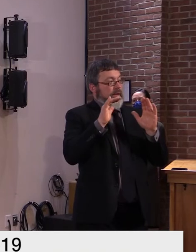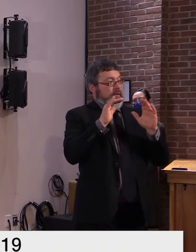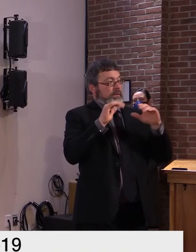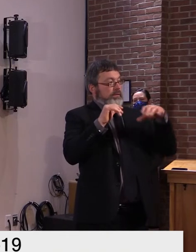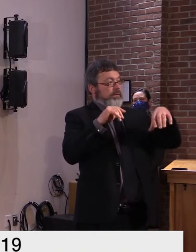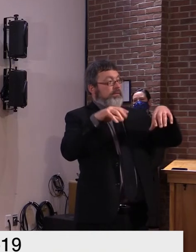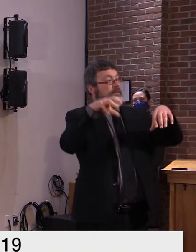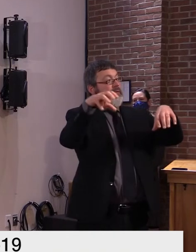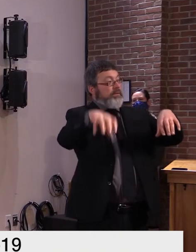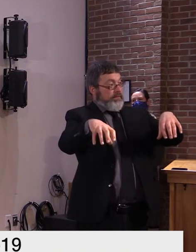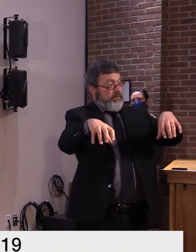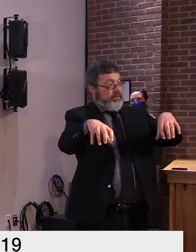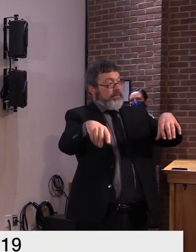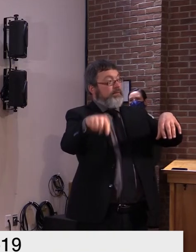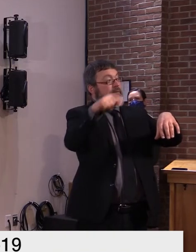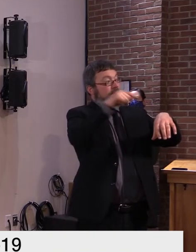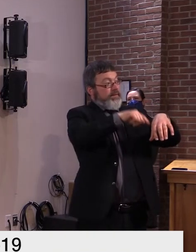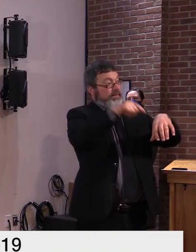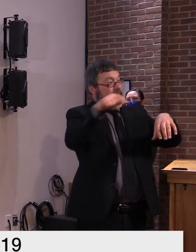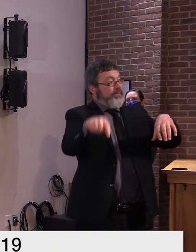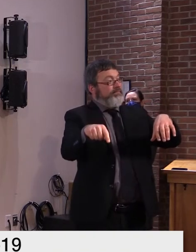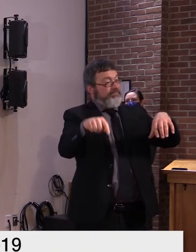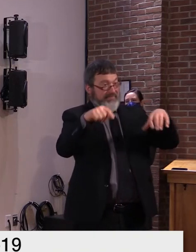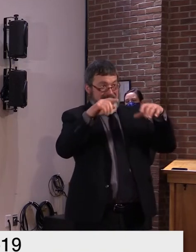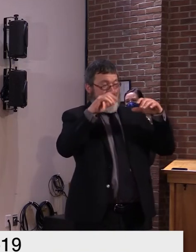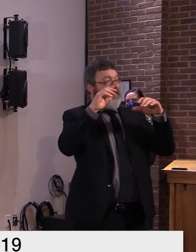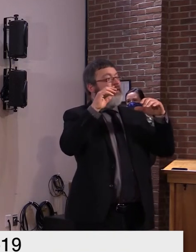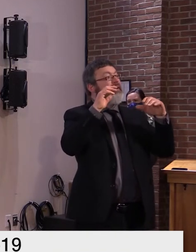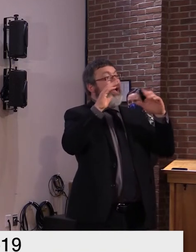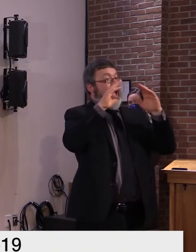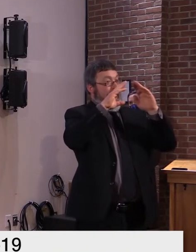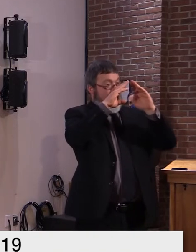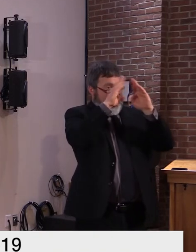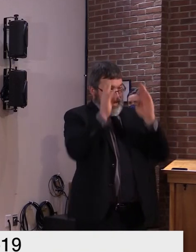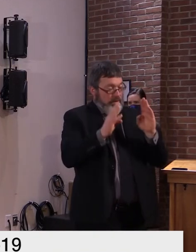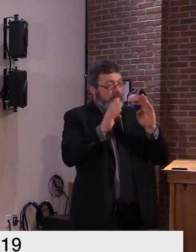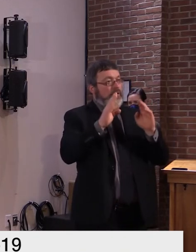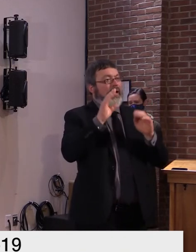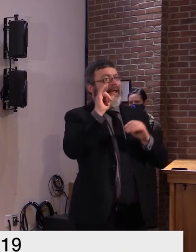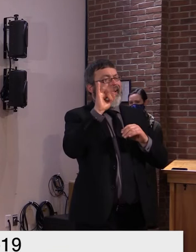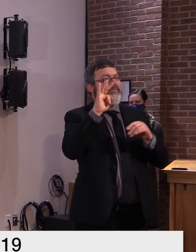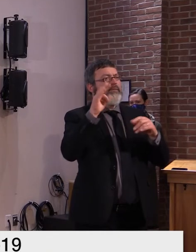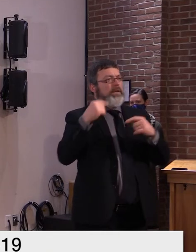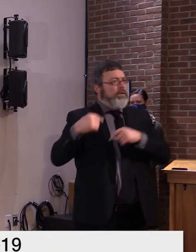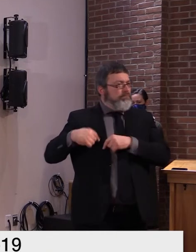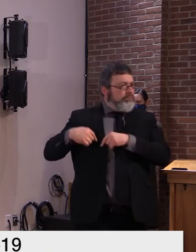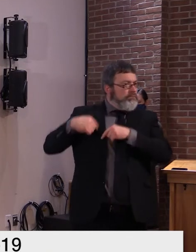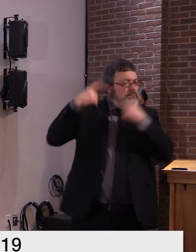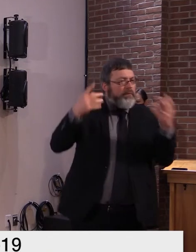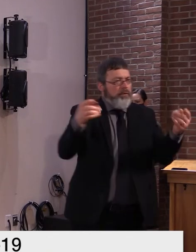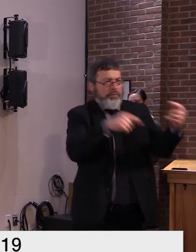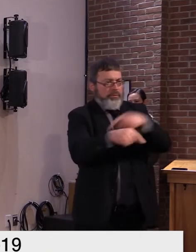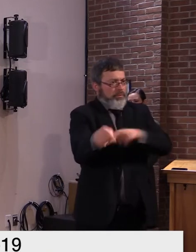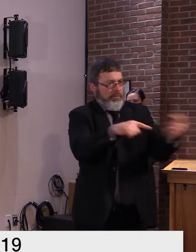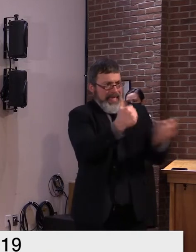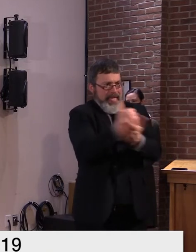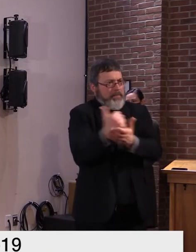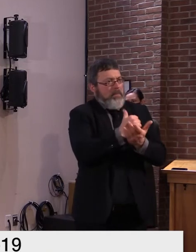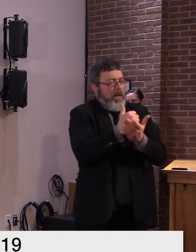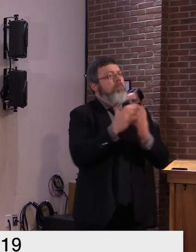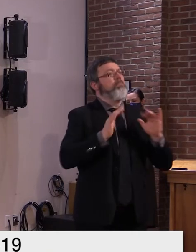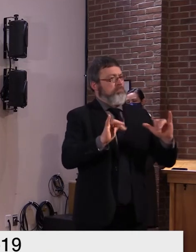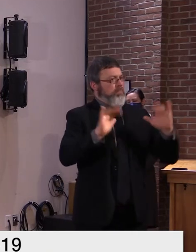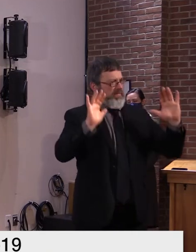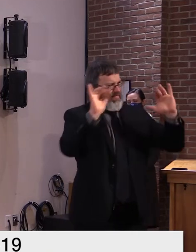interacting very um regularly such as the case with uh we've heard from some families where grandparents